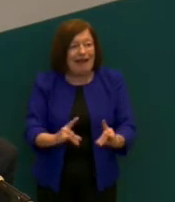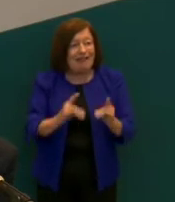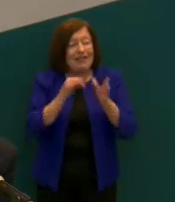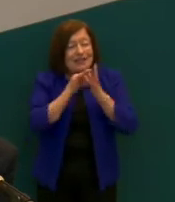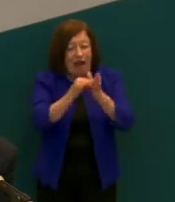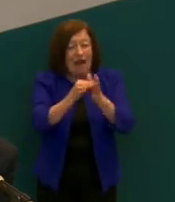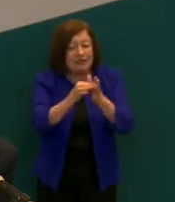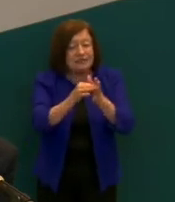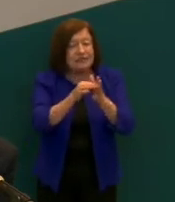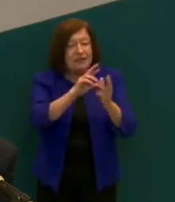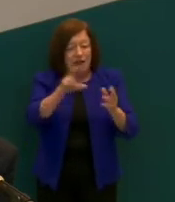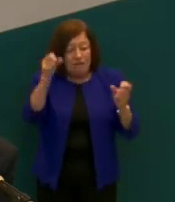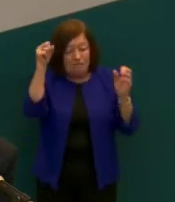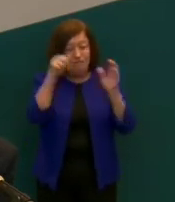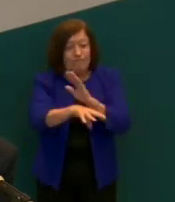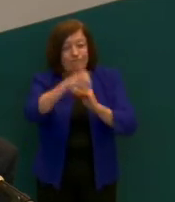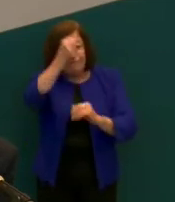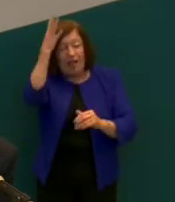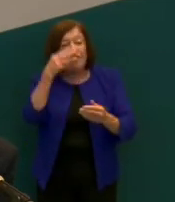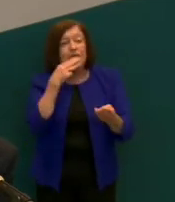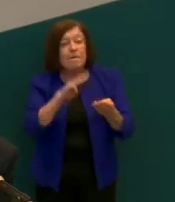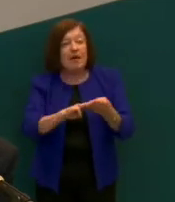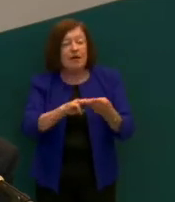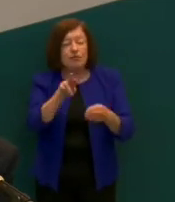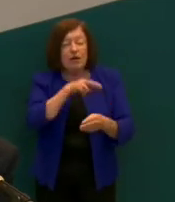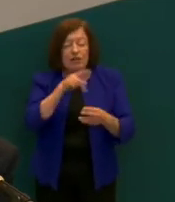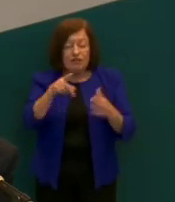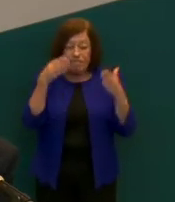doesn't get lost in the very understandable focus on these three counties.